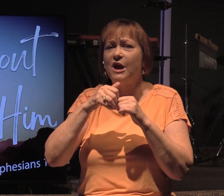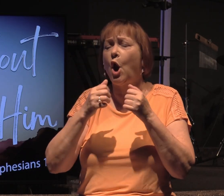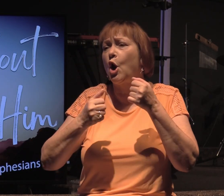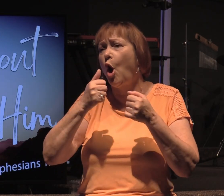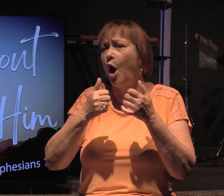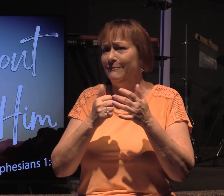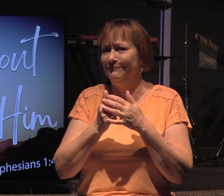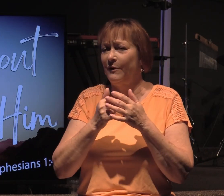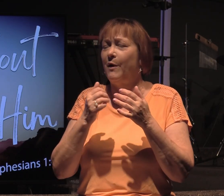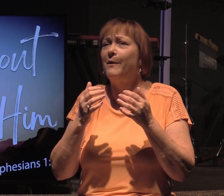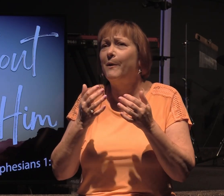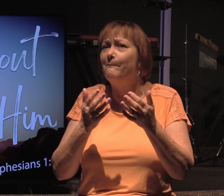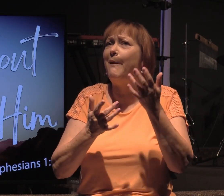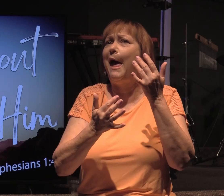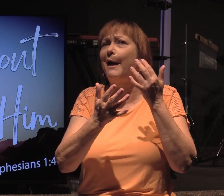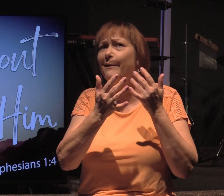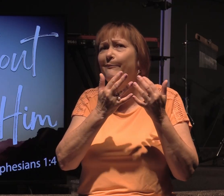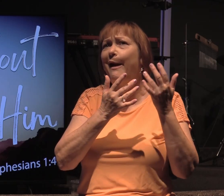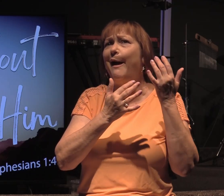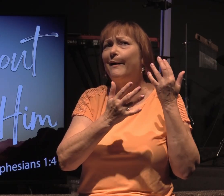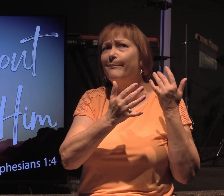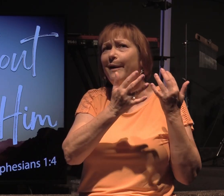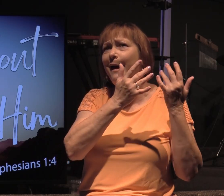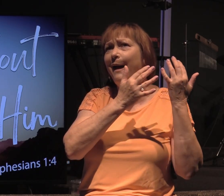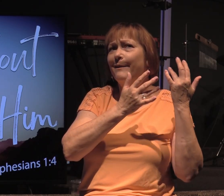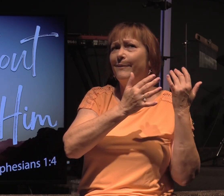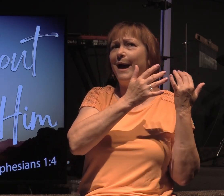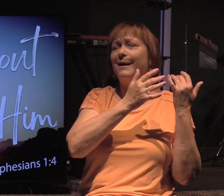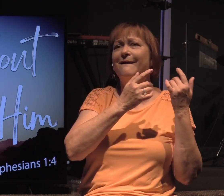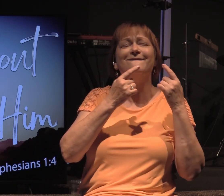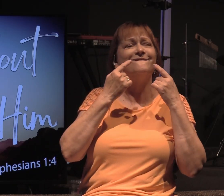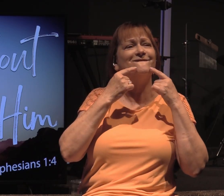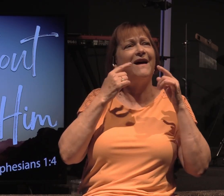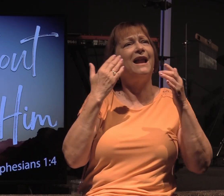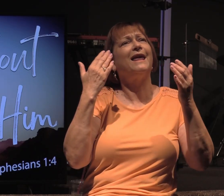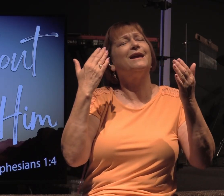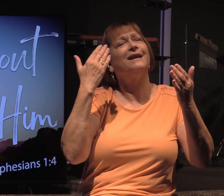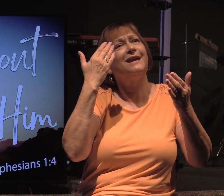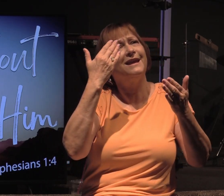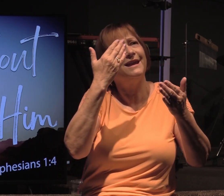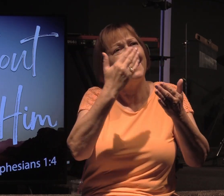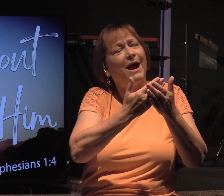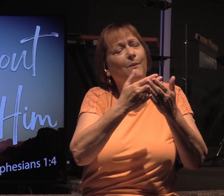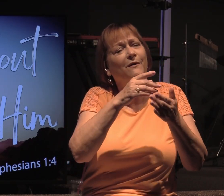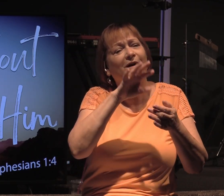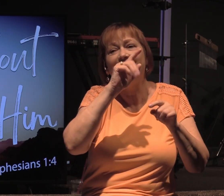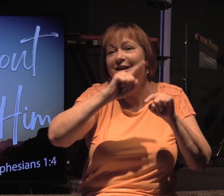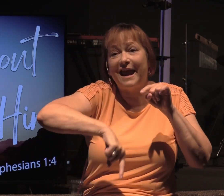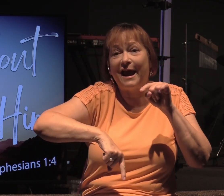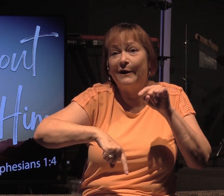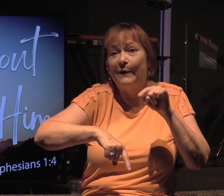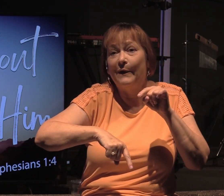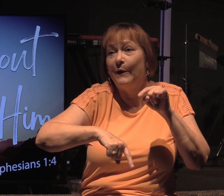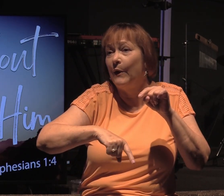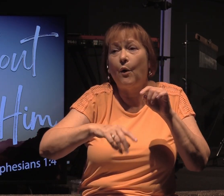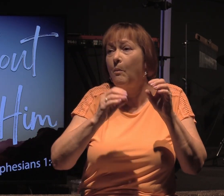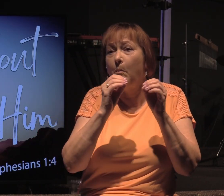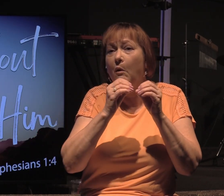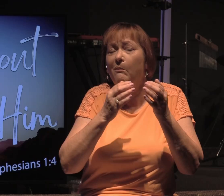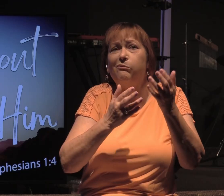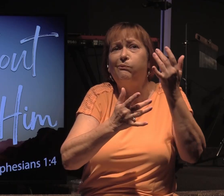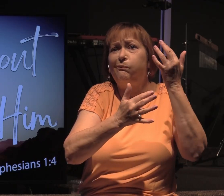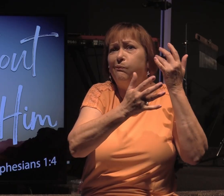and we keep going back and going back and going back and we finally get there, we find that he just can't go any further